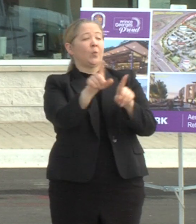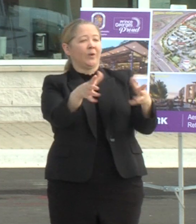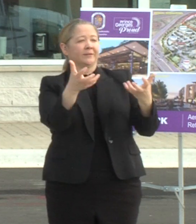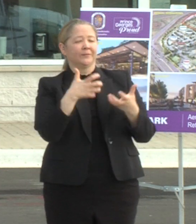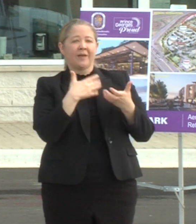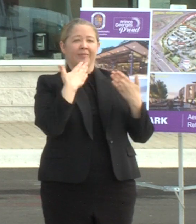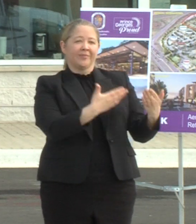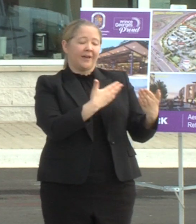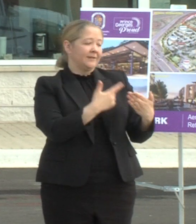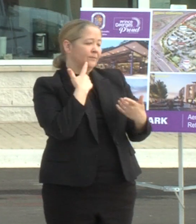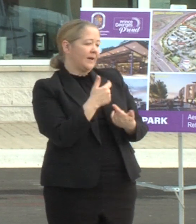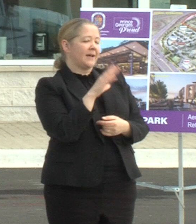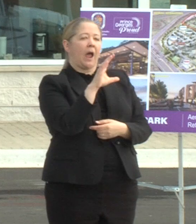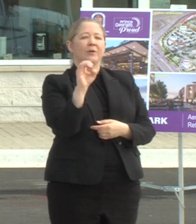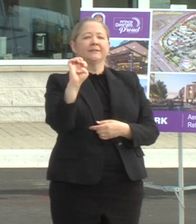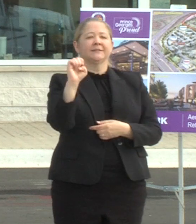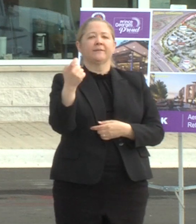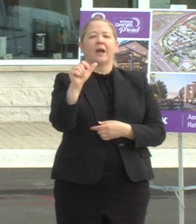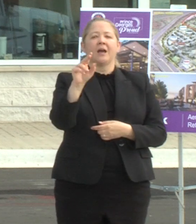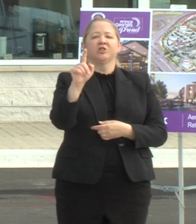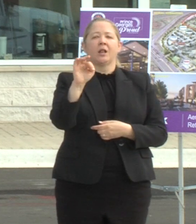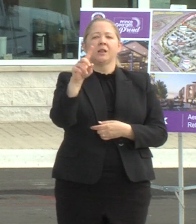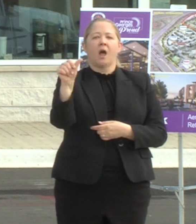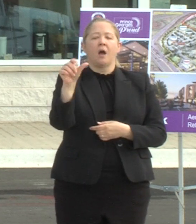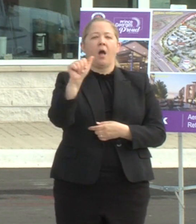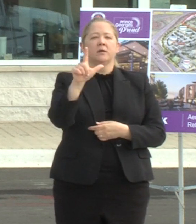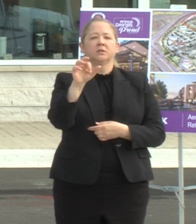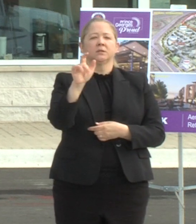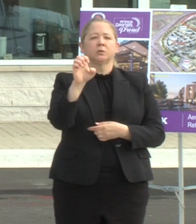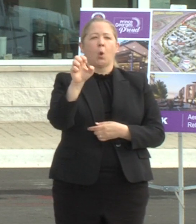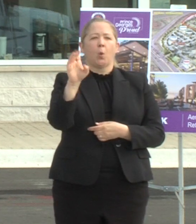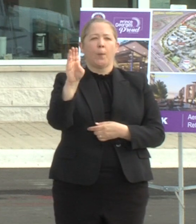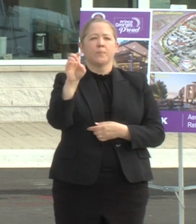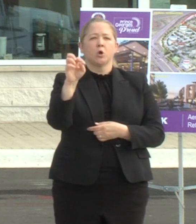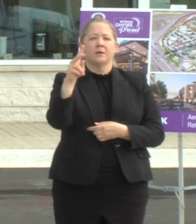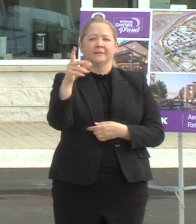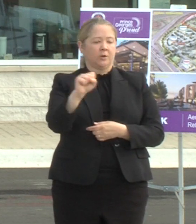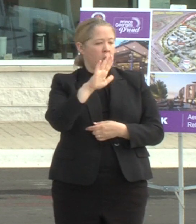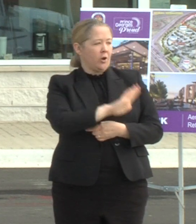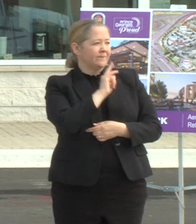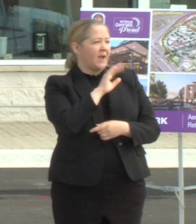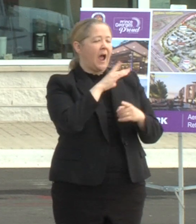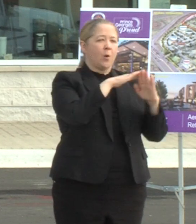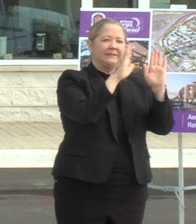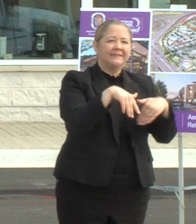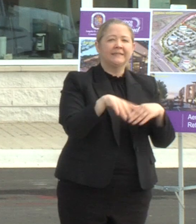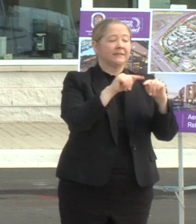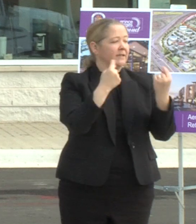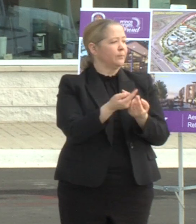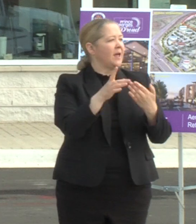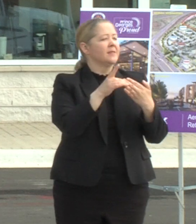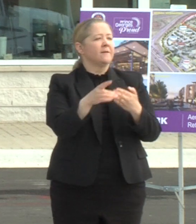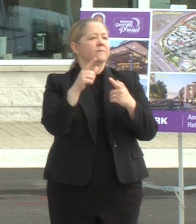thank county executive angela also brooks and her wonderful economic development team and housing teams led by angie rogers